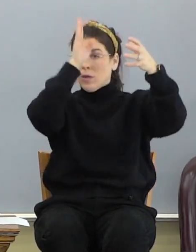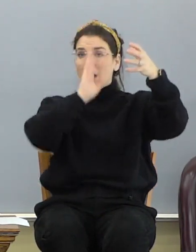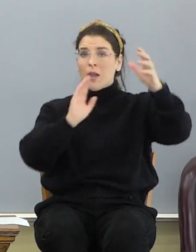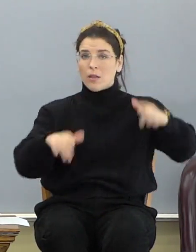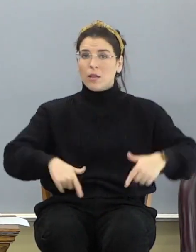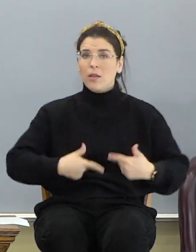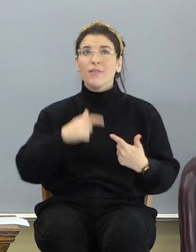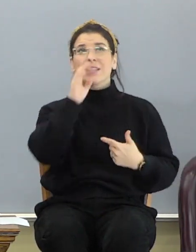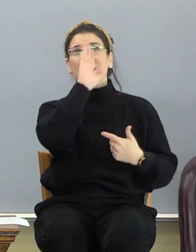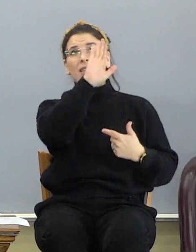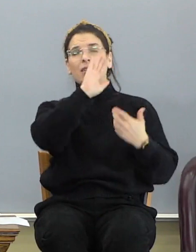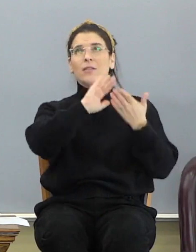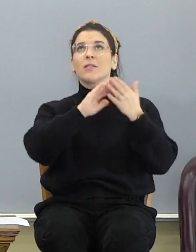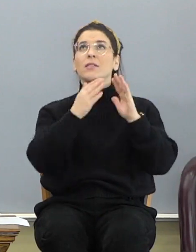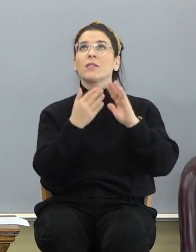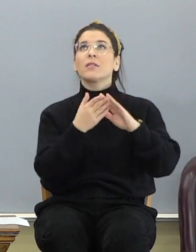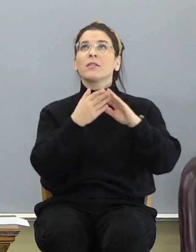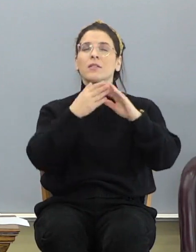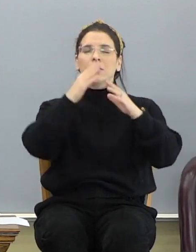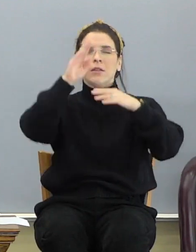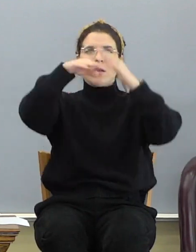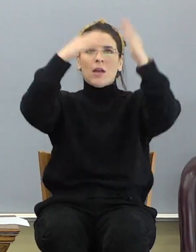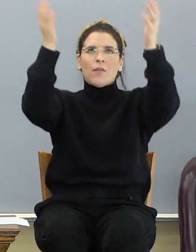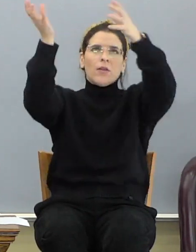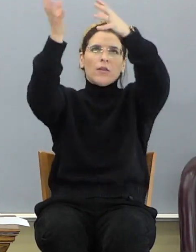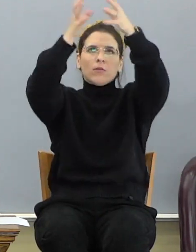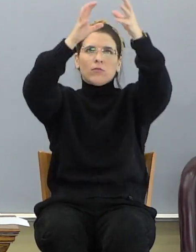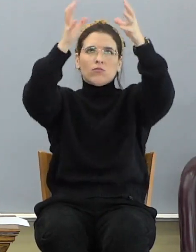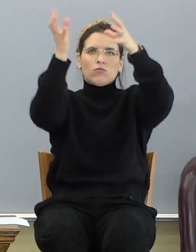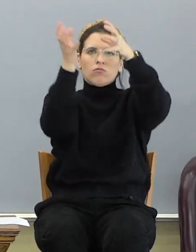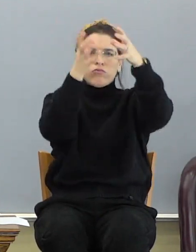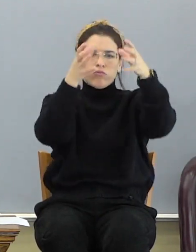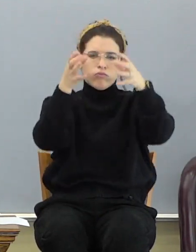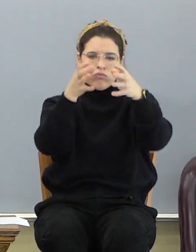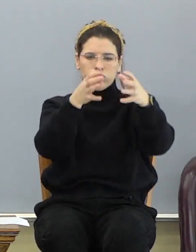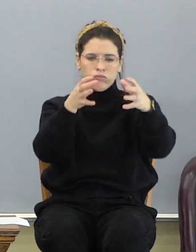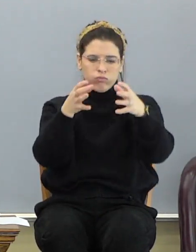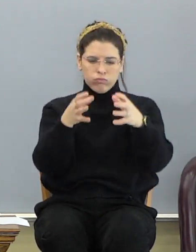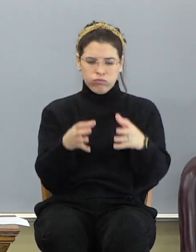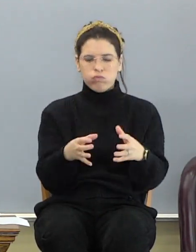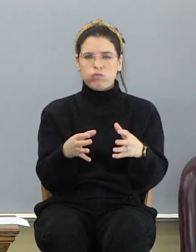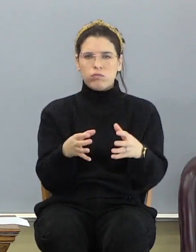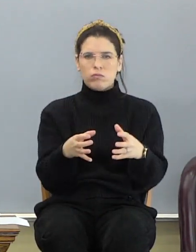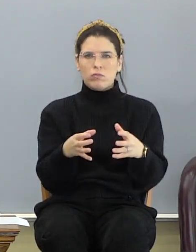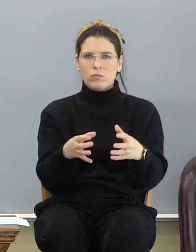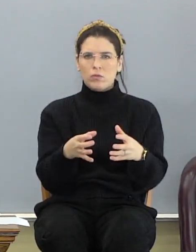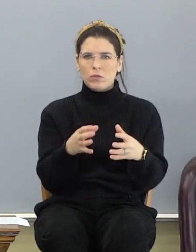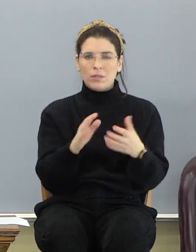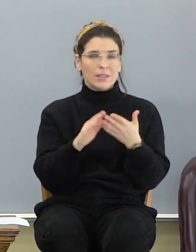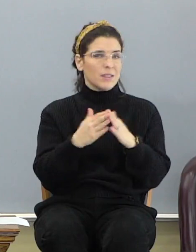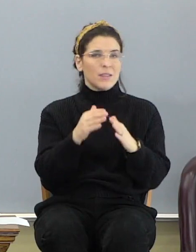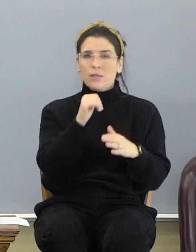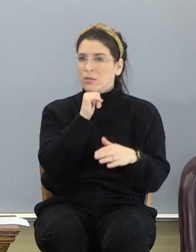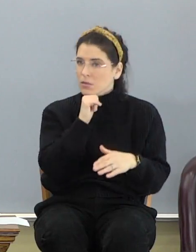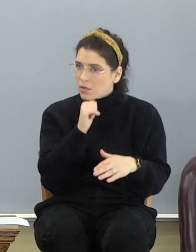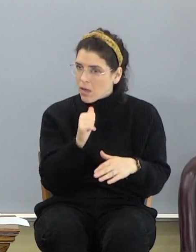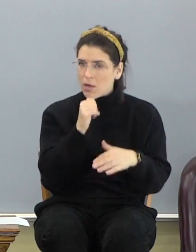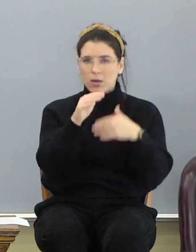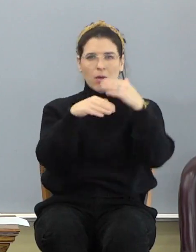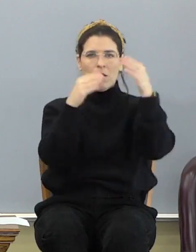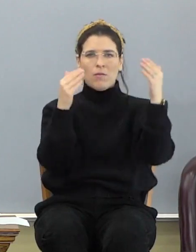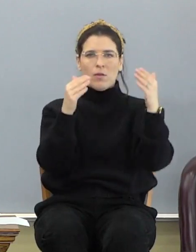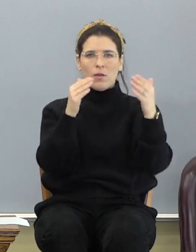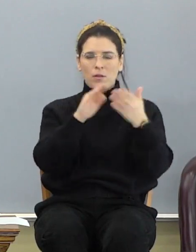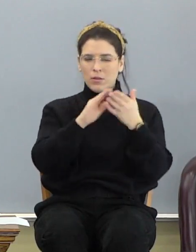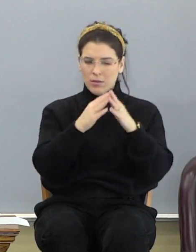lives, his city. And it comes down out of heaven. So the city is not heaven. The